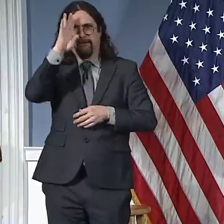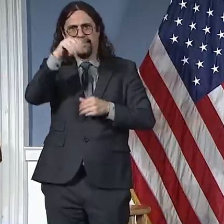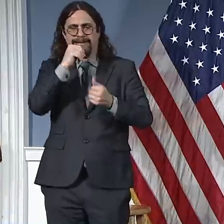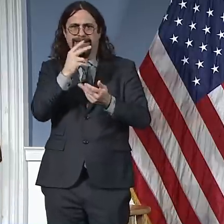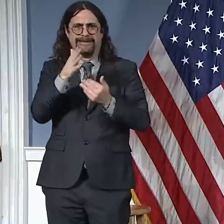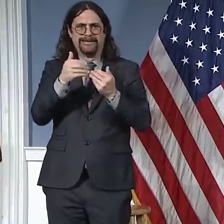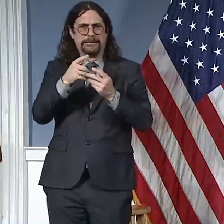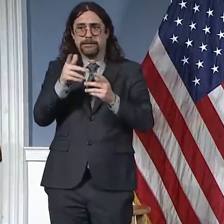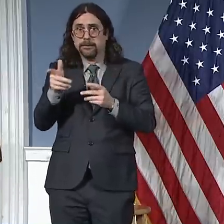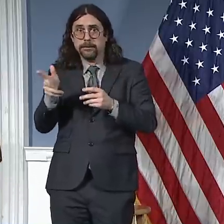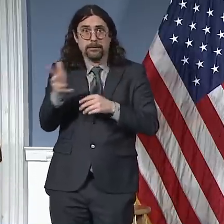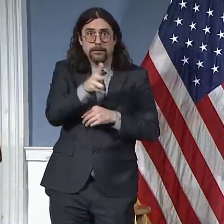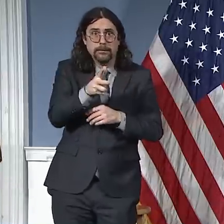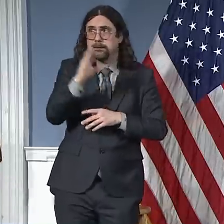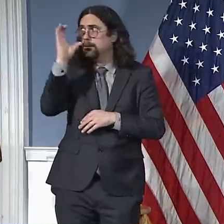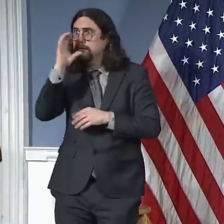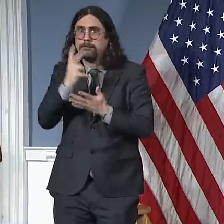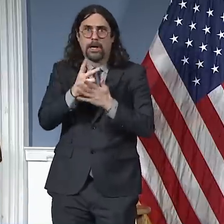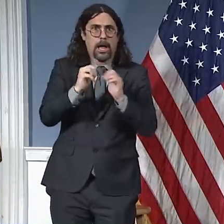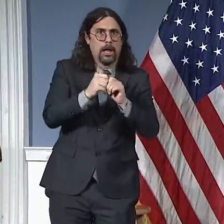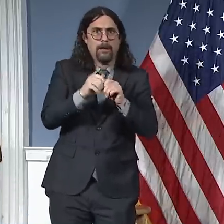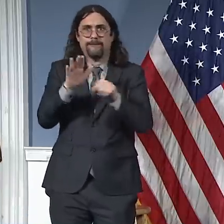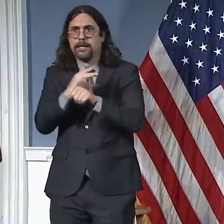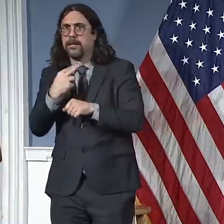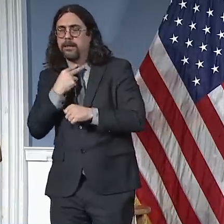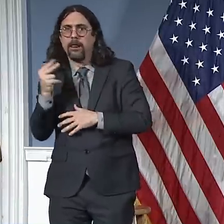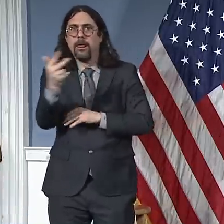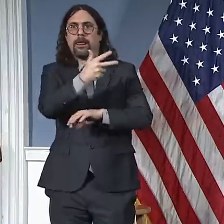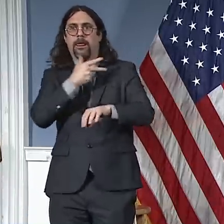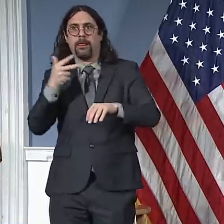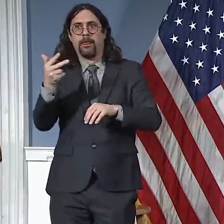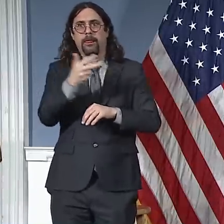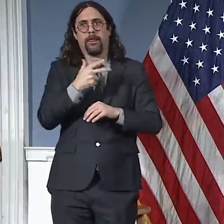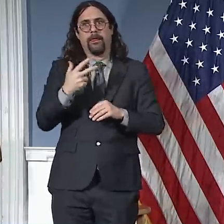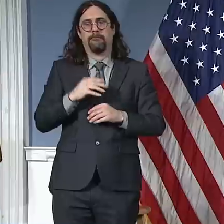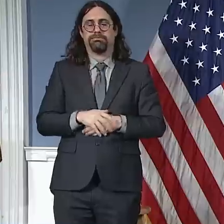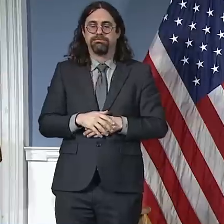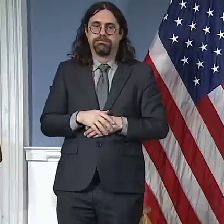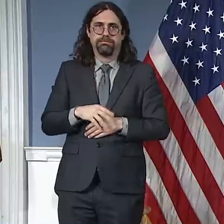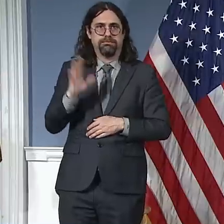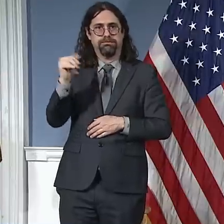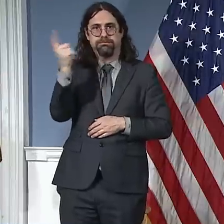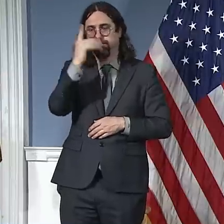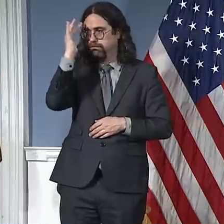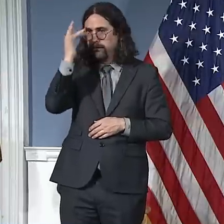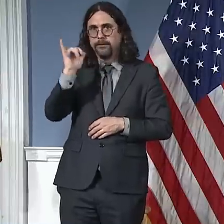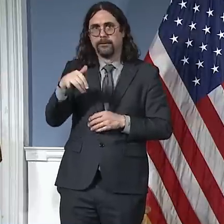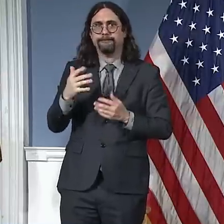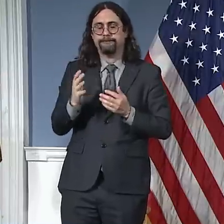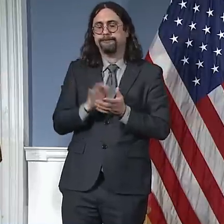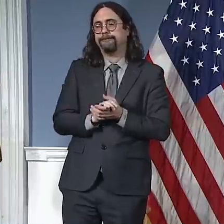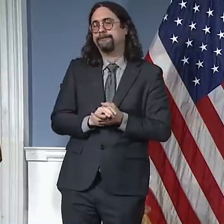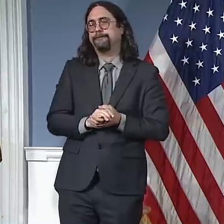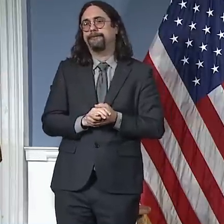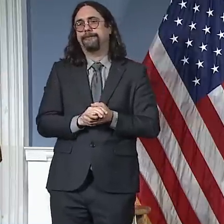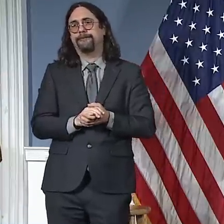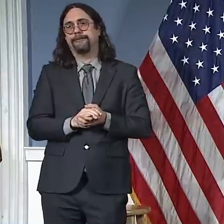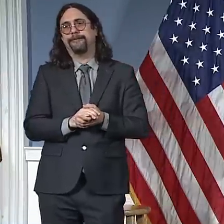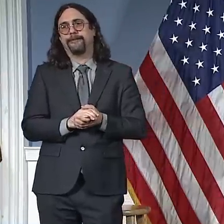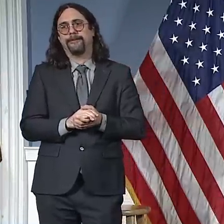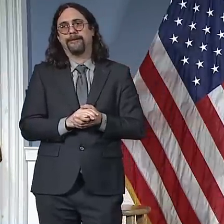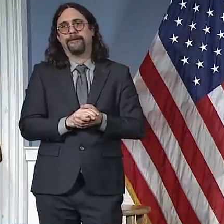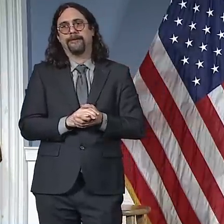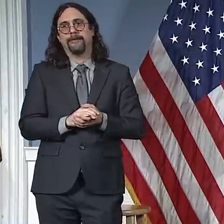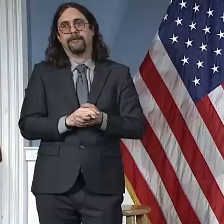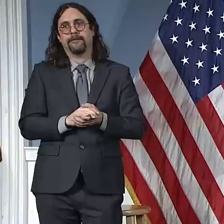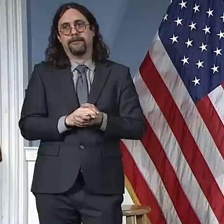a lot of times over the years. We gave it a week to see how things would go. I'm happy to say that the results were very good. Even